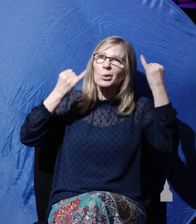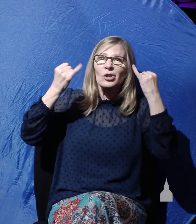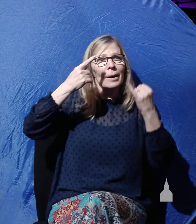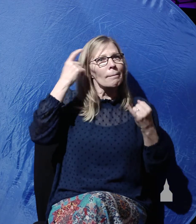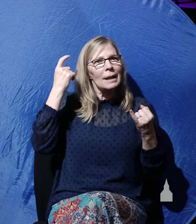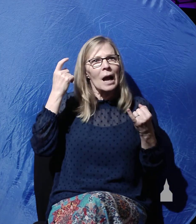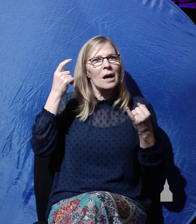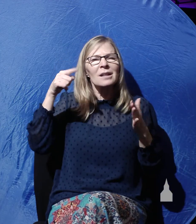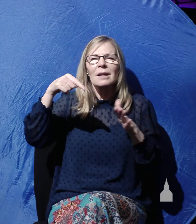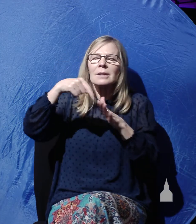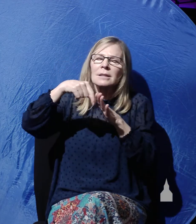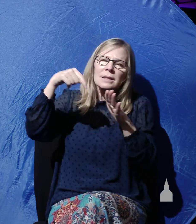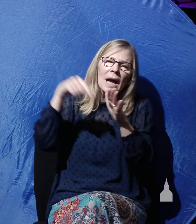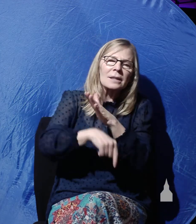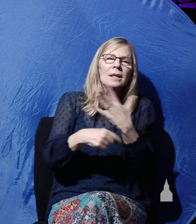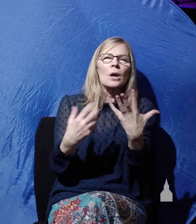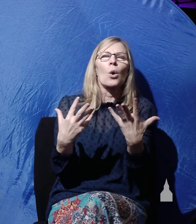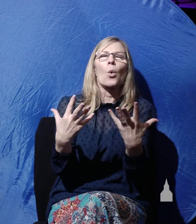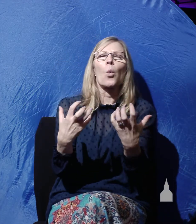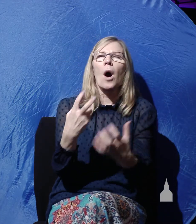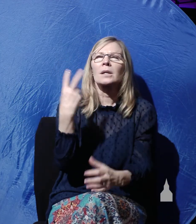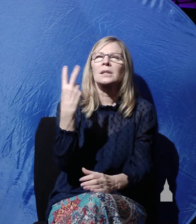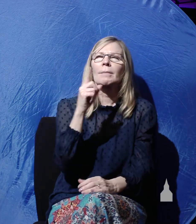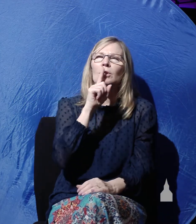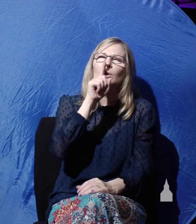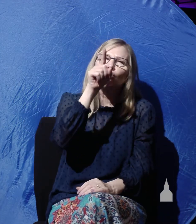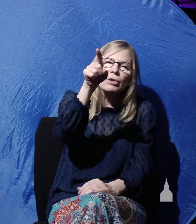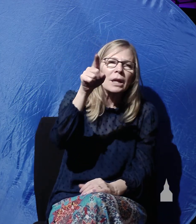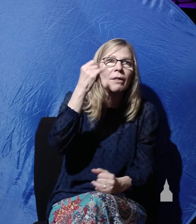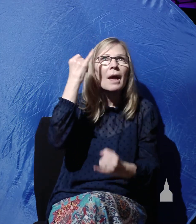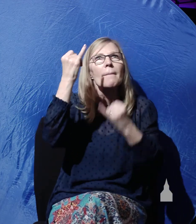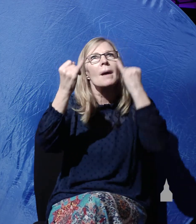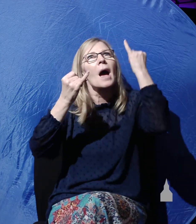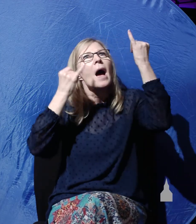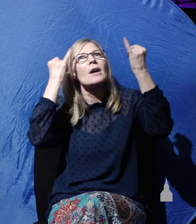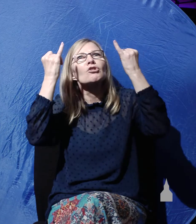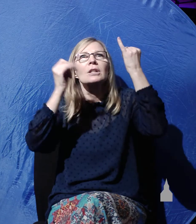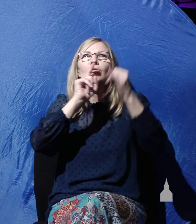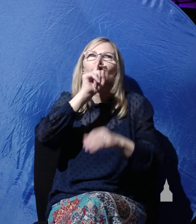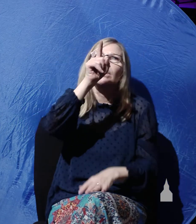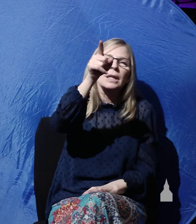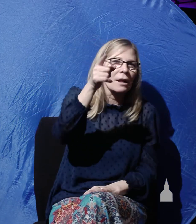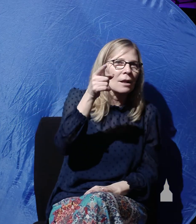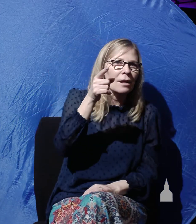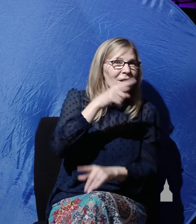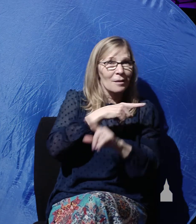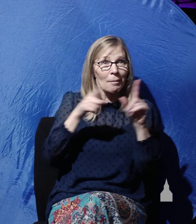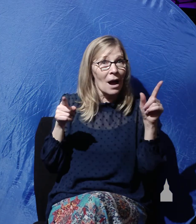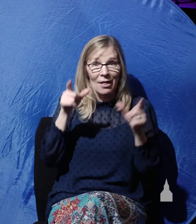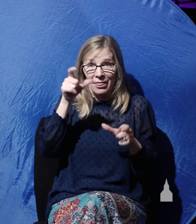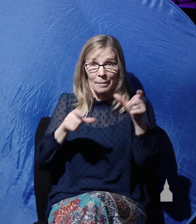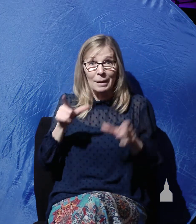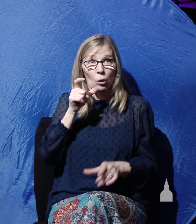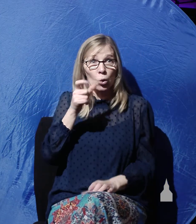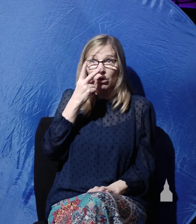so intently want something to be real that they imagine it is real. But the people who saw Christ,